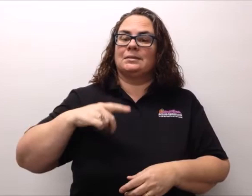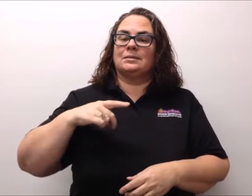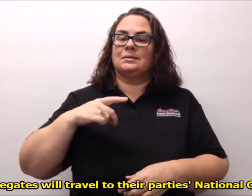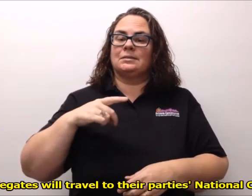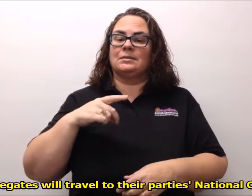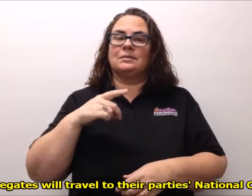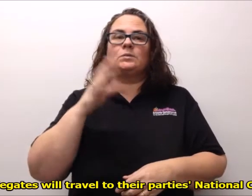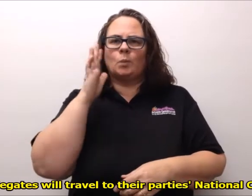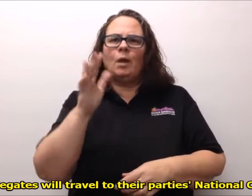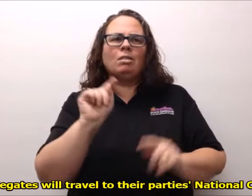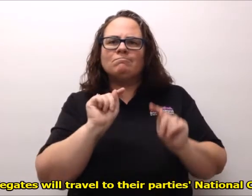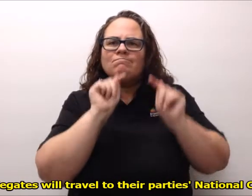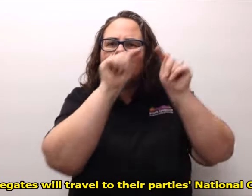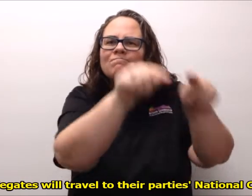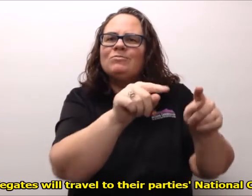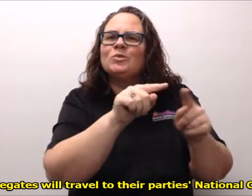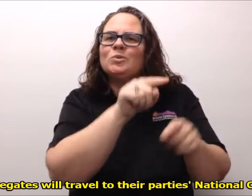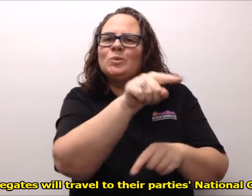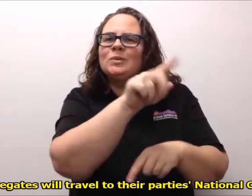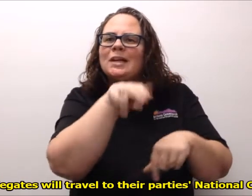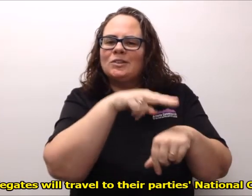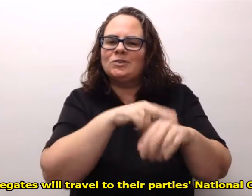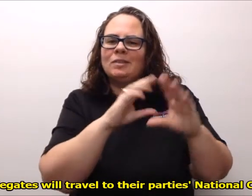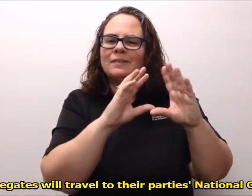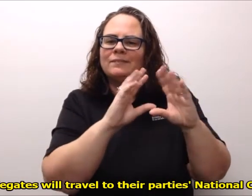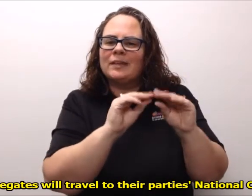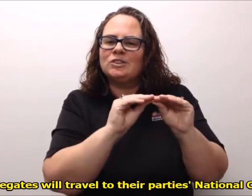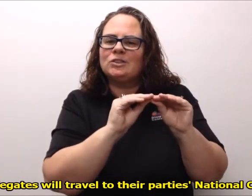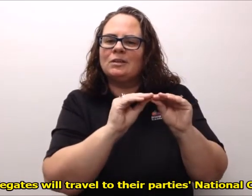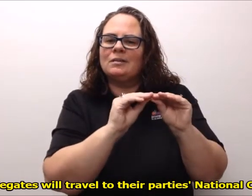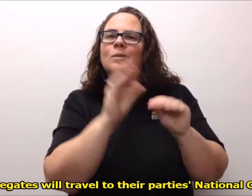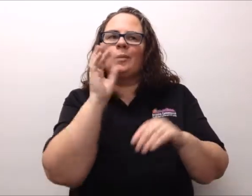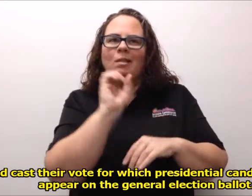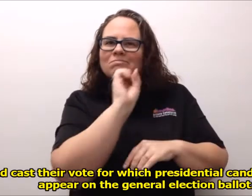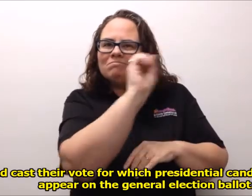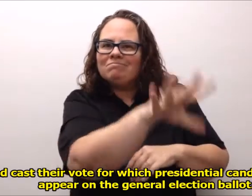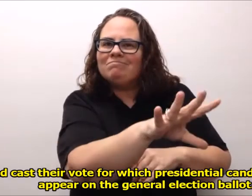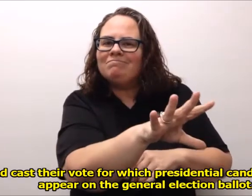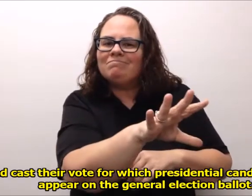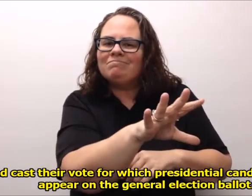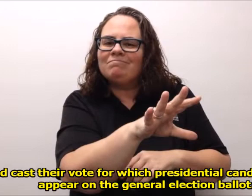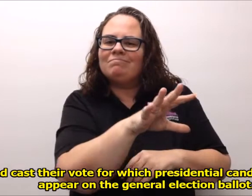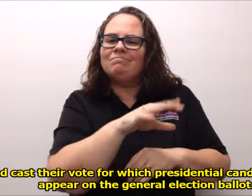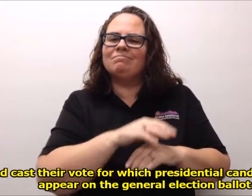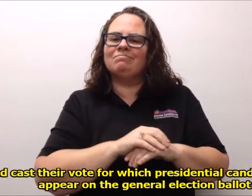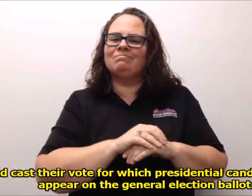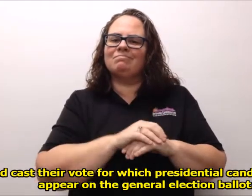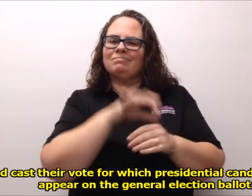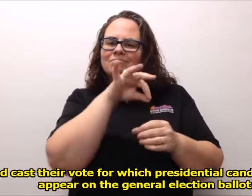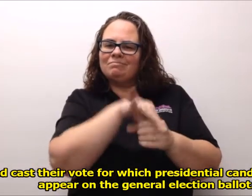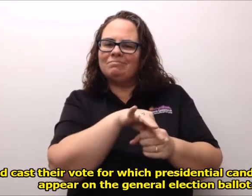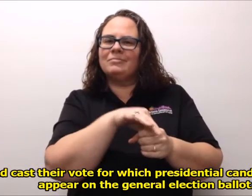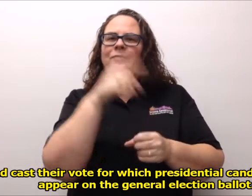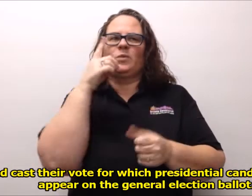Delegates will travel to their party's national convention and cast their vote for which presidential candidate